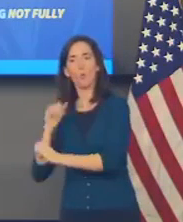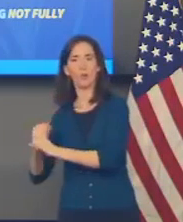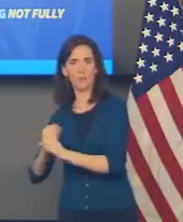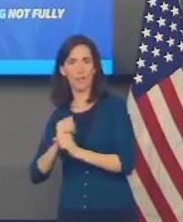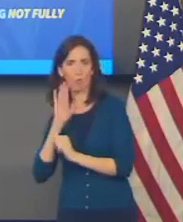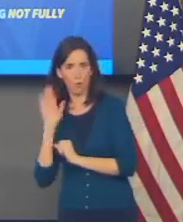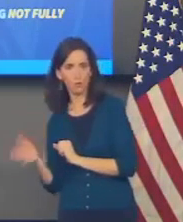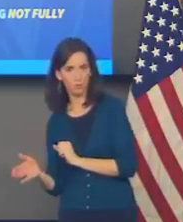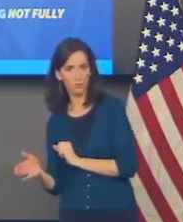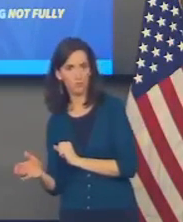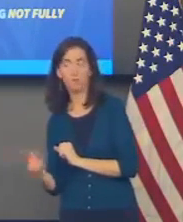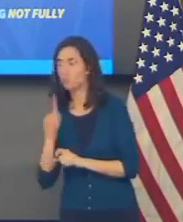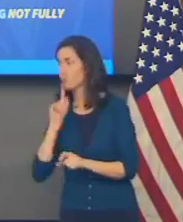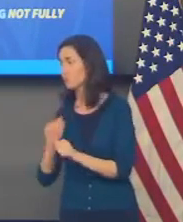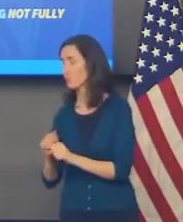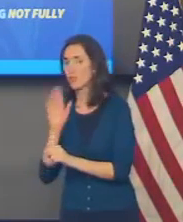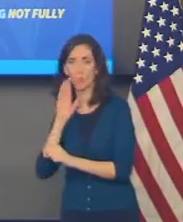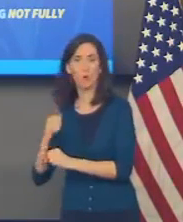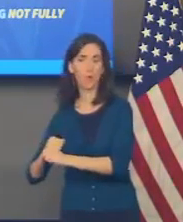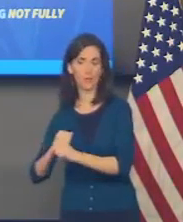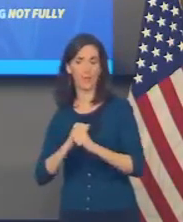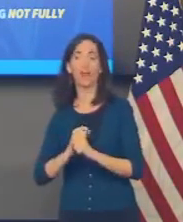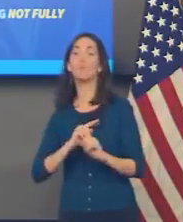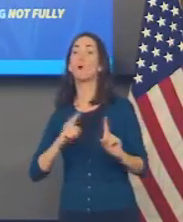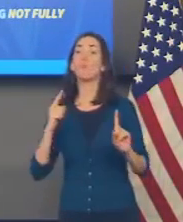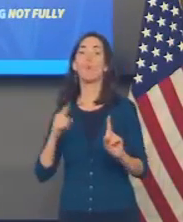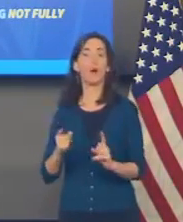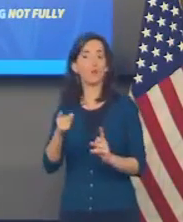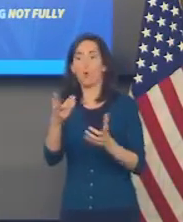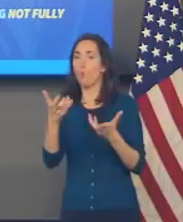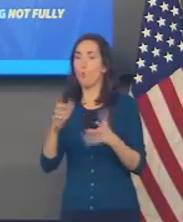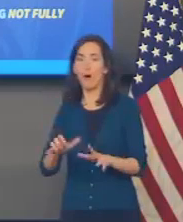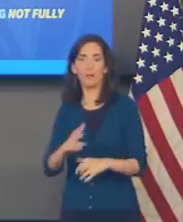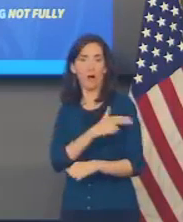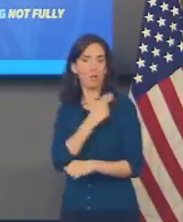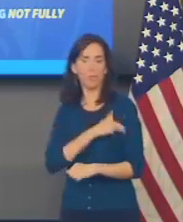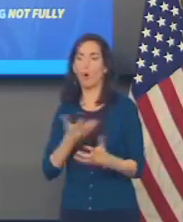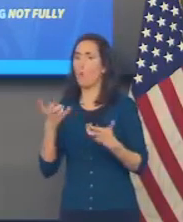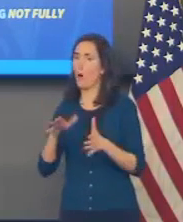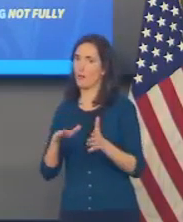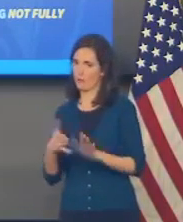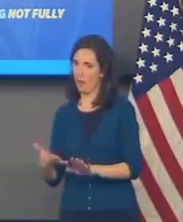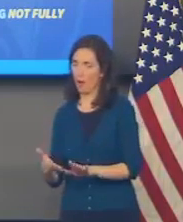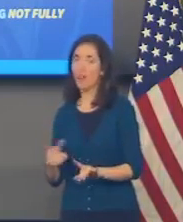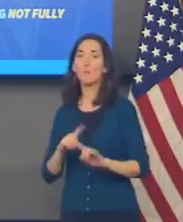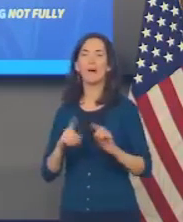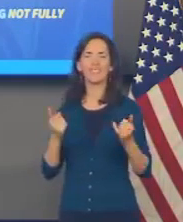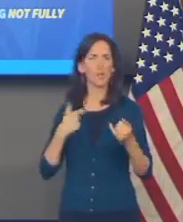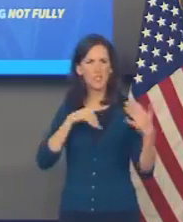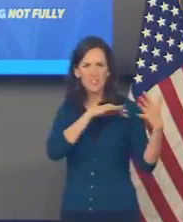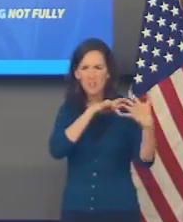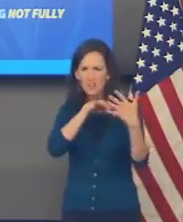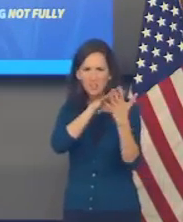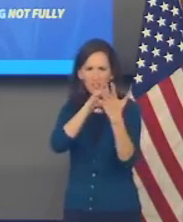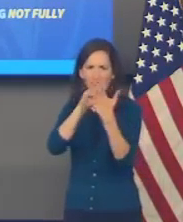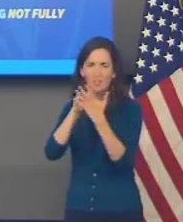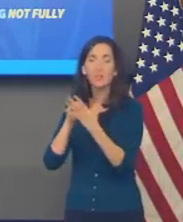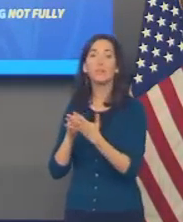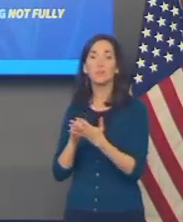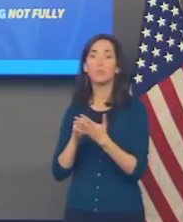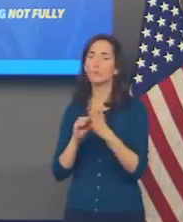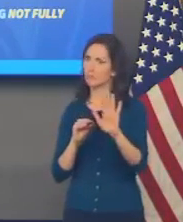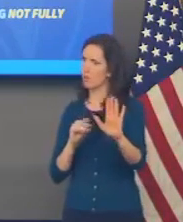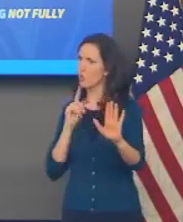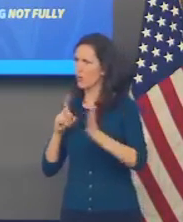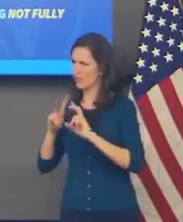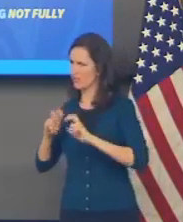about against what you really fear, which is being hospitalized or dying. But what we now know from the data coming in, and again, we're going to spend some time this